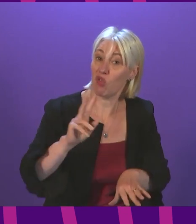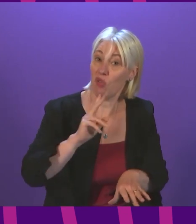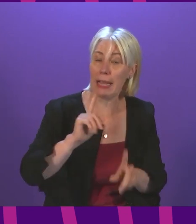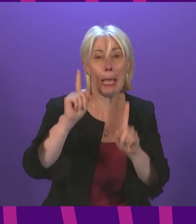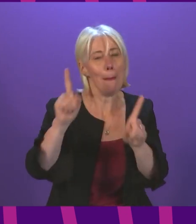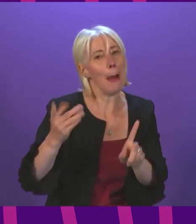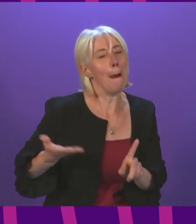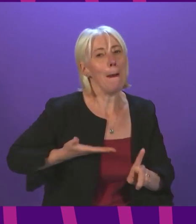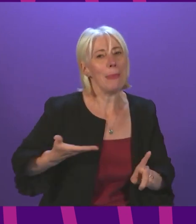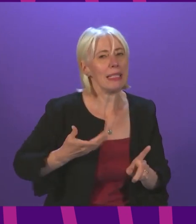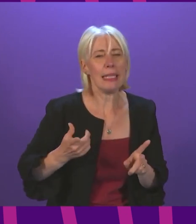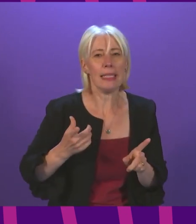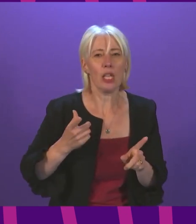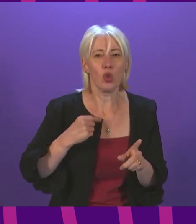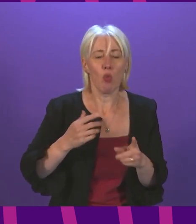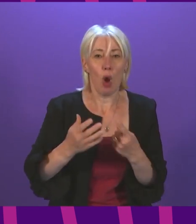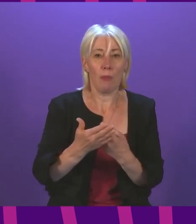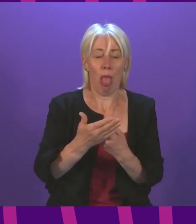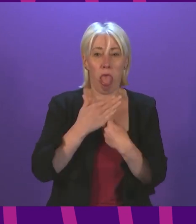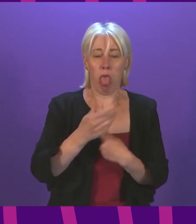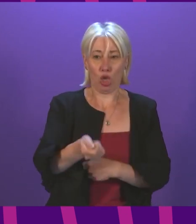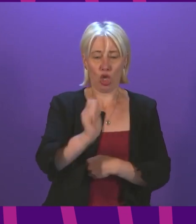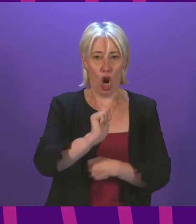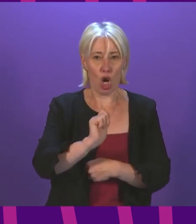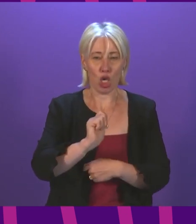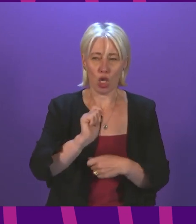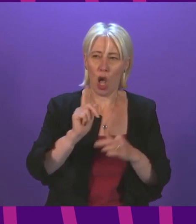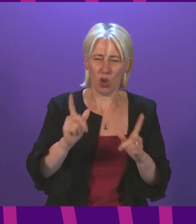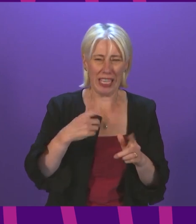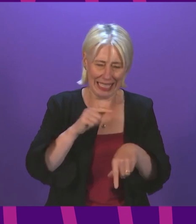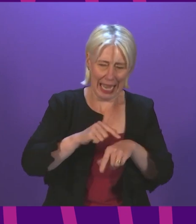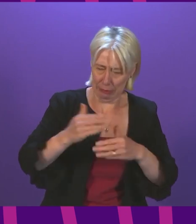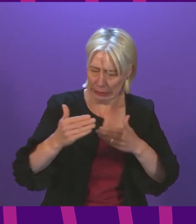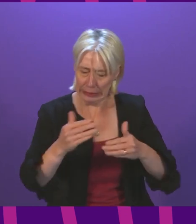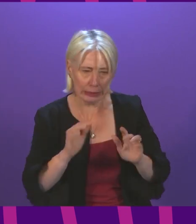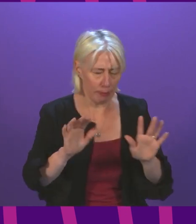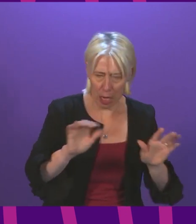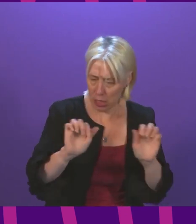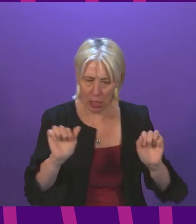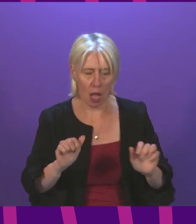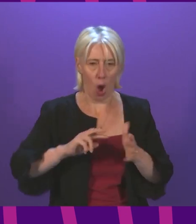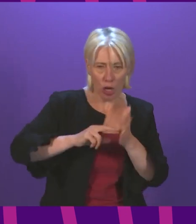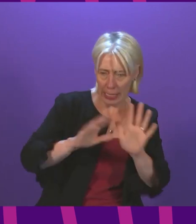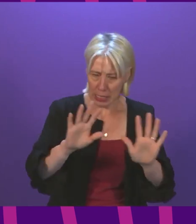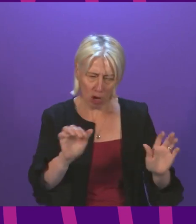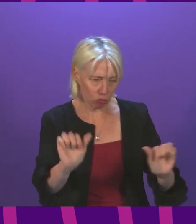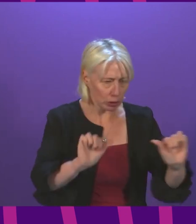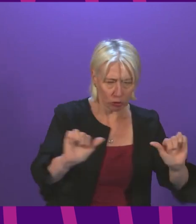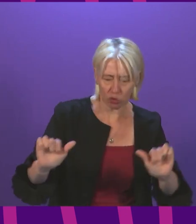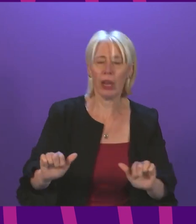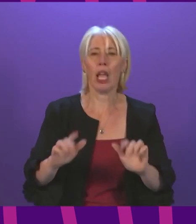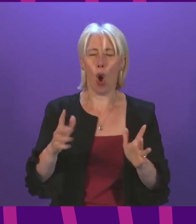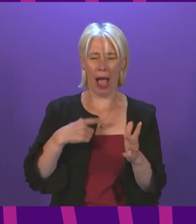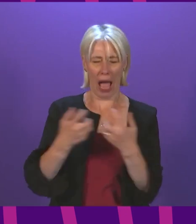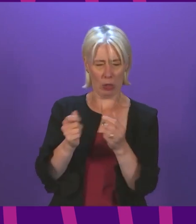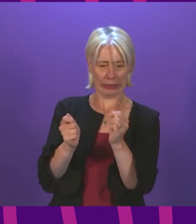to have a period without the threat of enforcement where they can ensure that their arrangements for compliance are working well or where they think they have